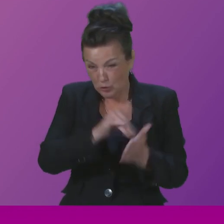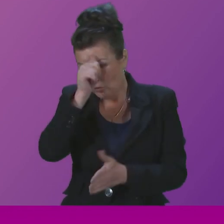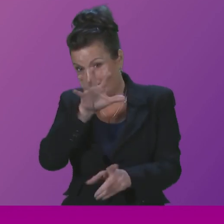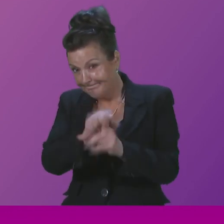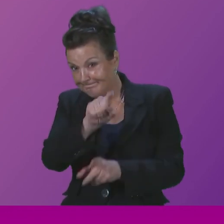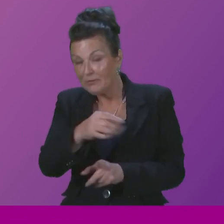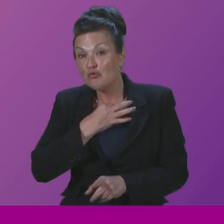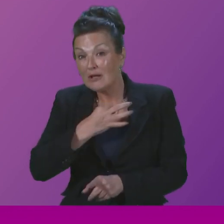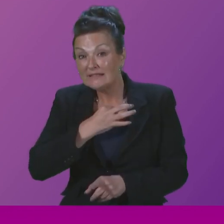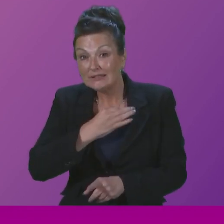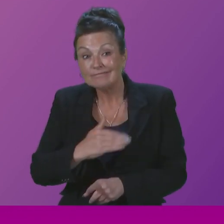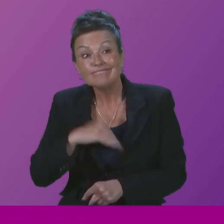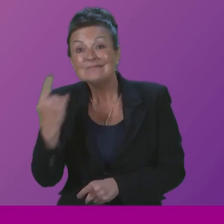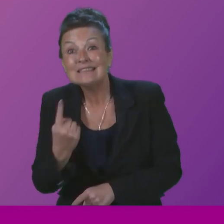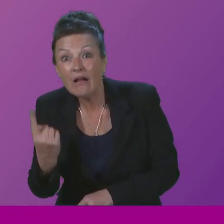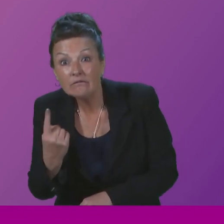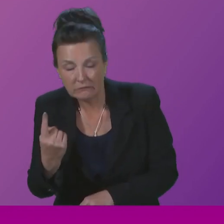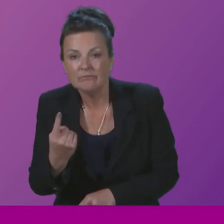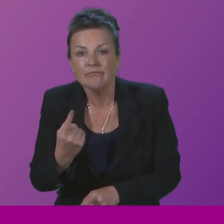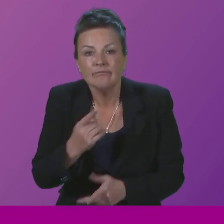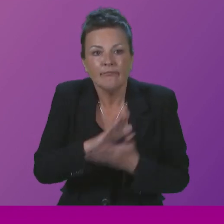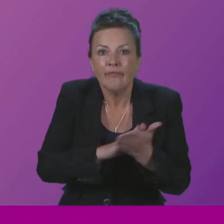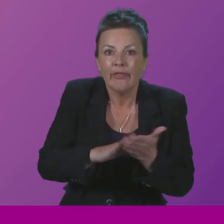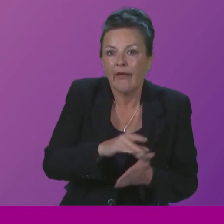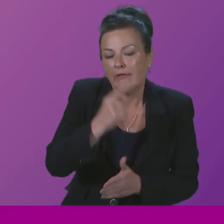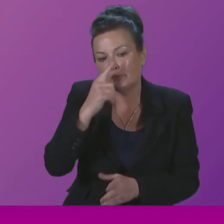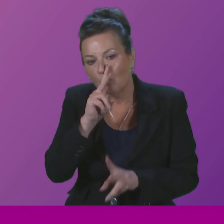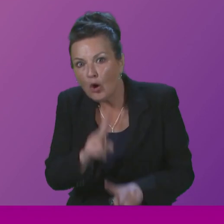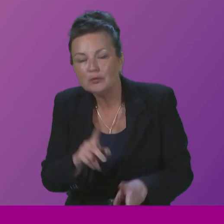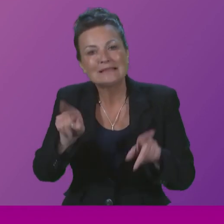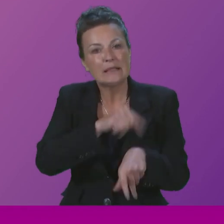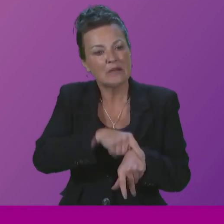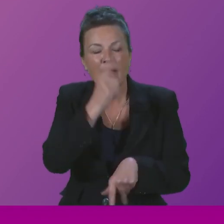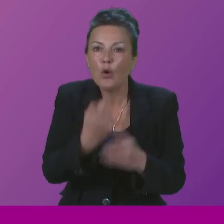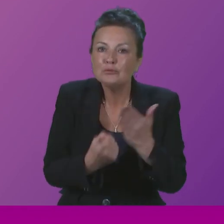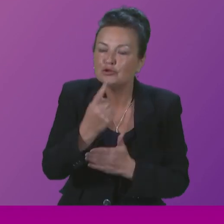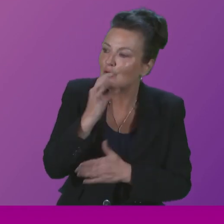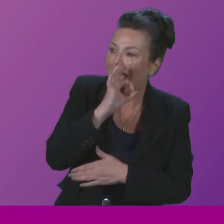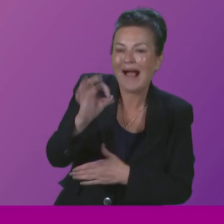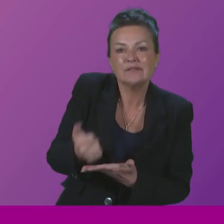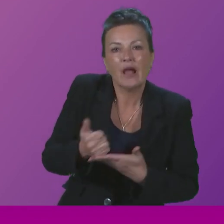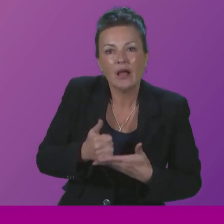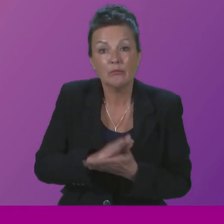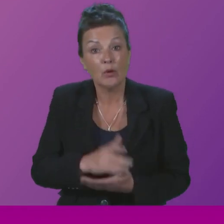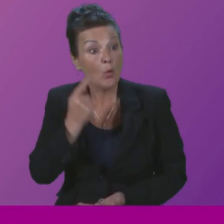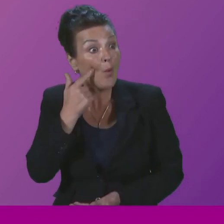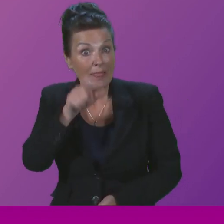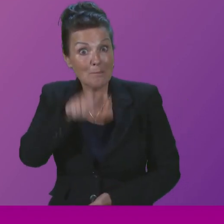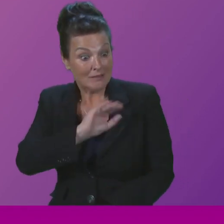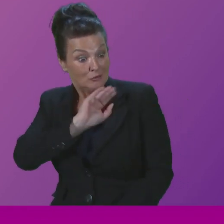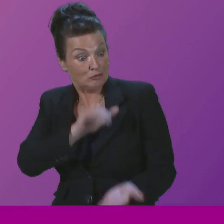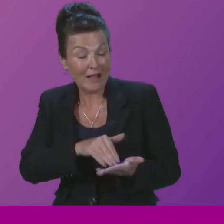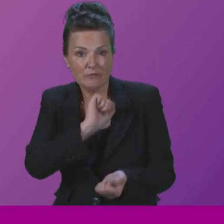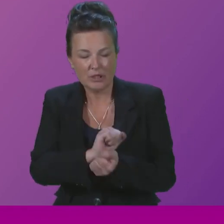and promotes a supportive environment where people can ask for help. Individuals are screened upon arrival at prison, and when needed, the SPS